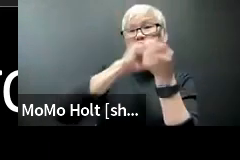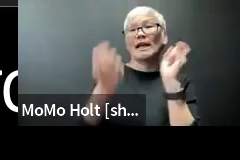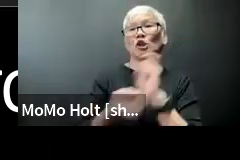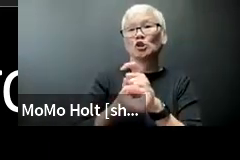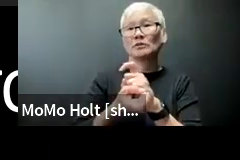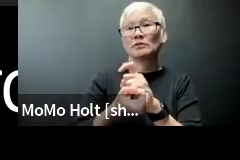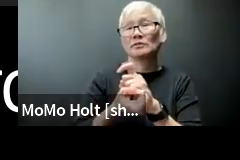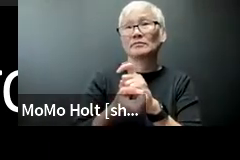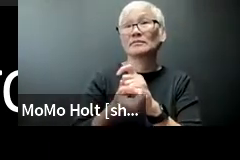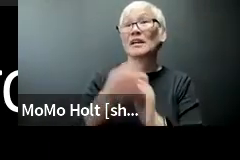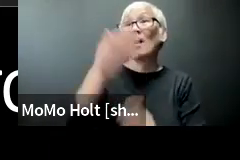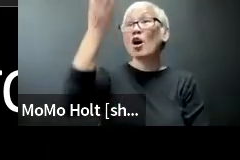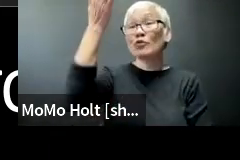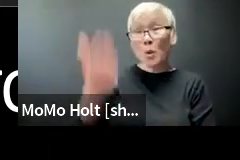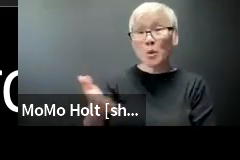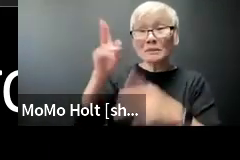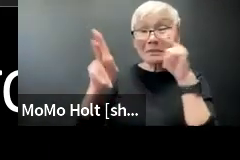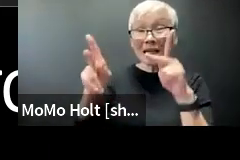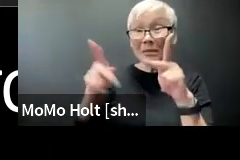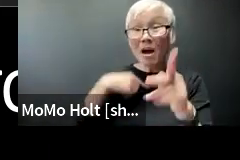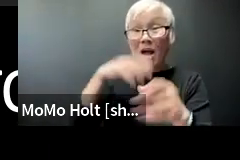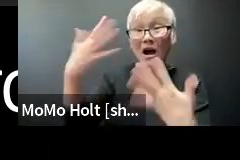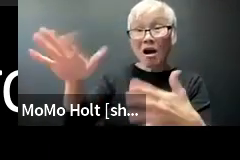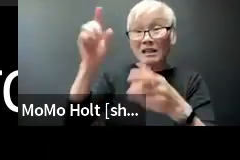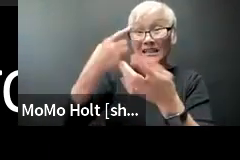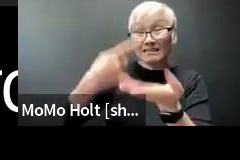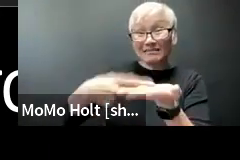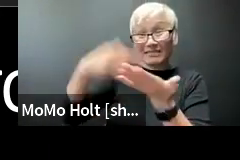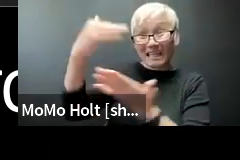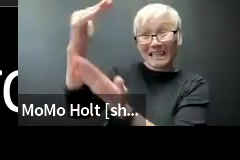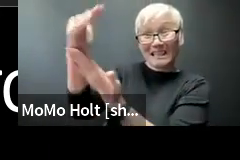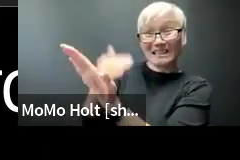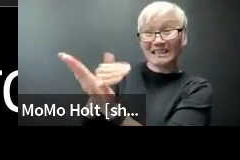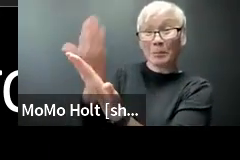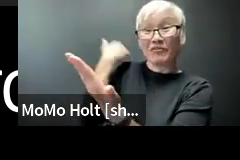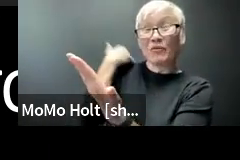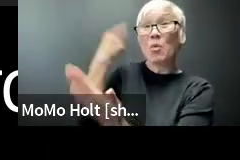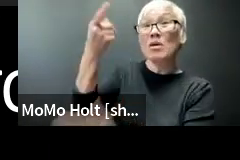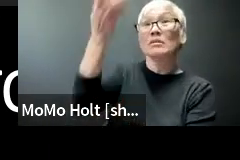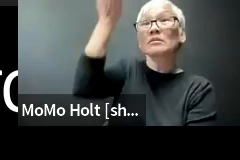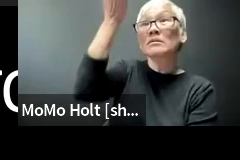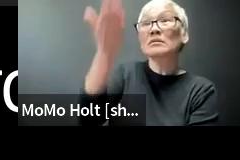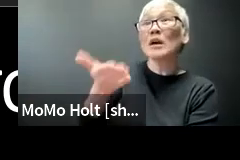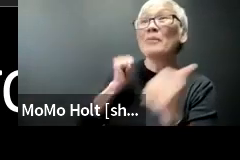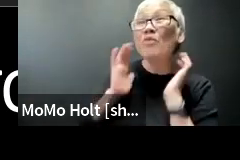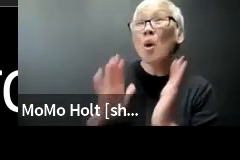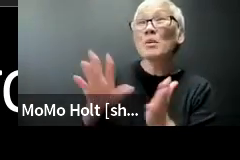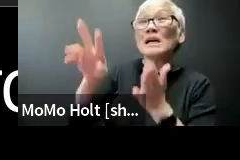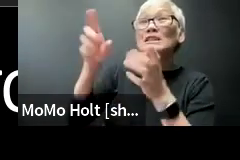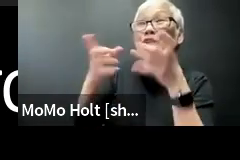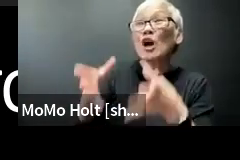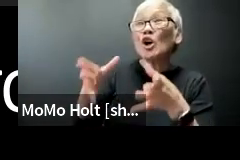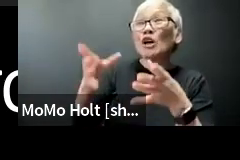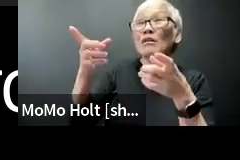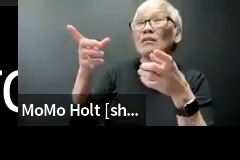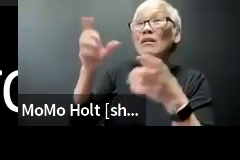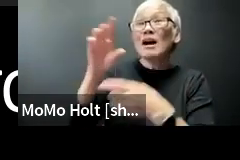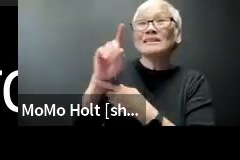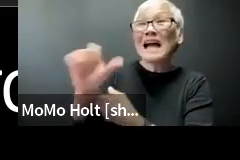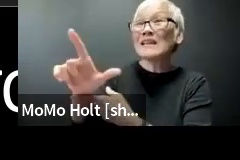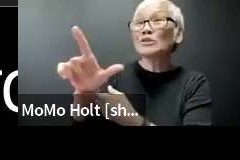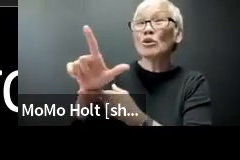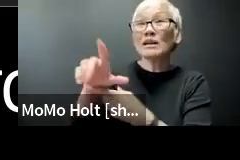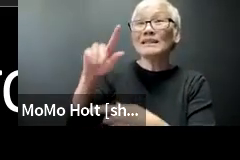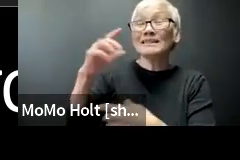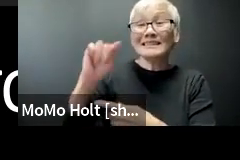it's time that we make the change all of the people that i've already listed performers